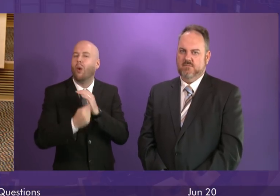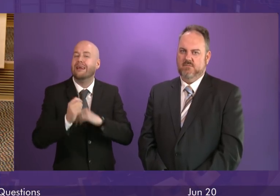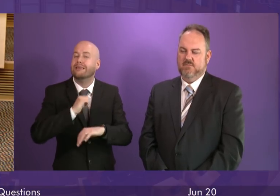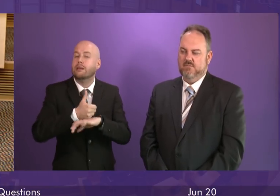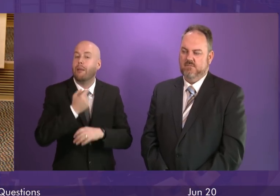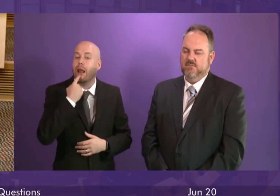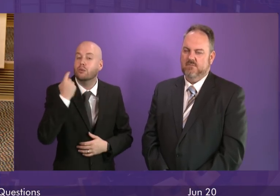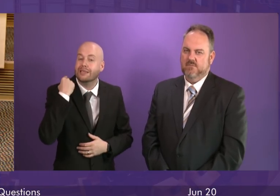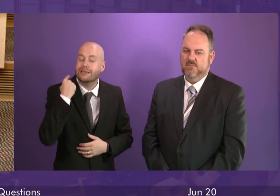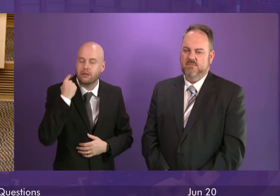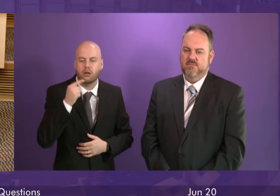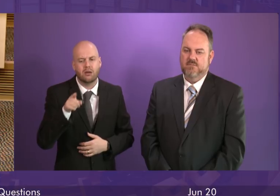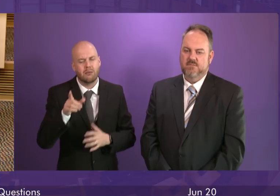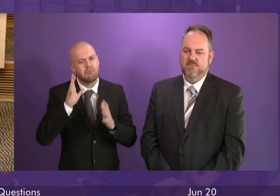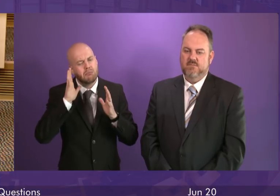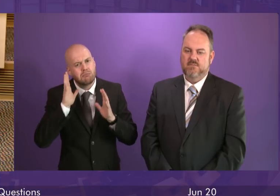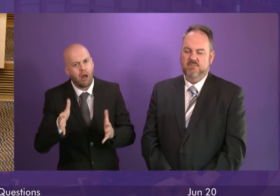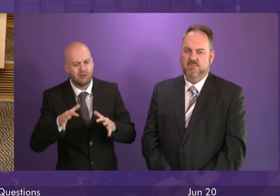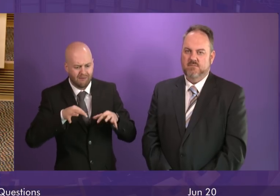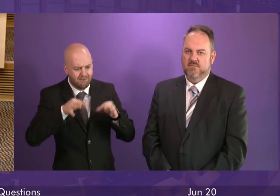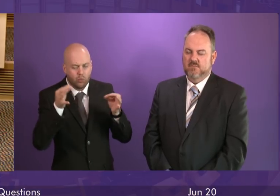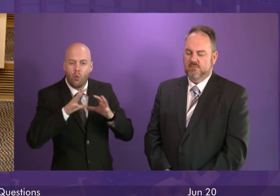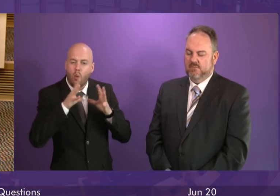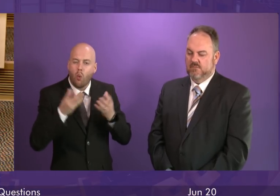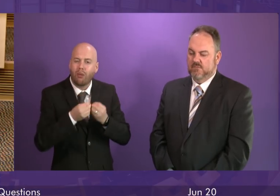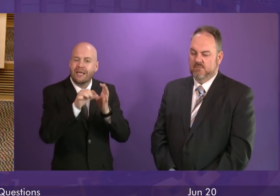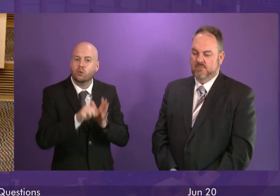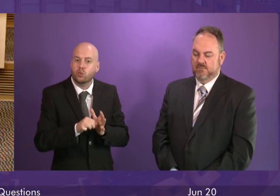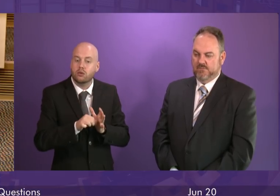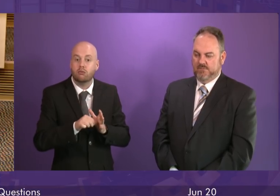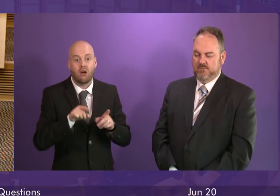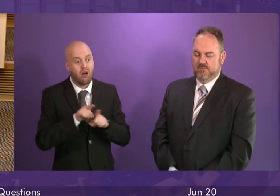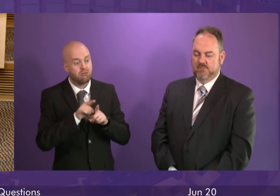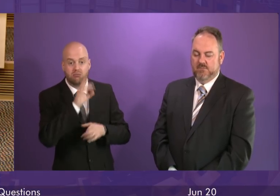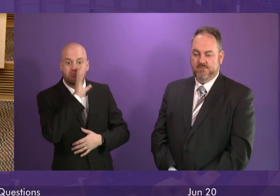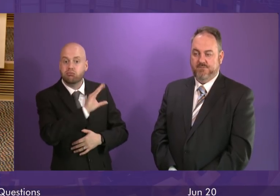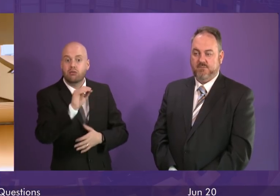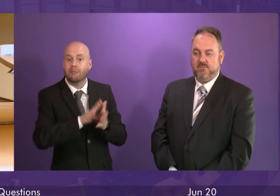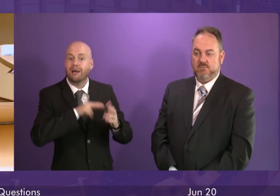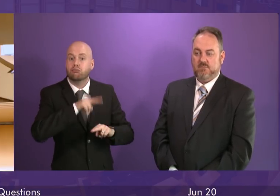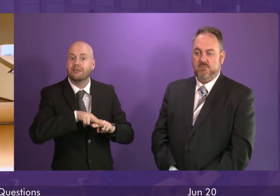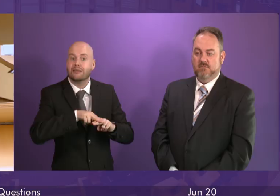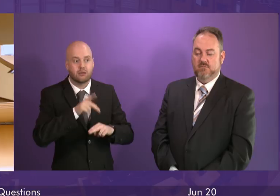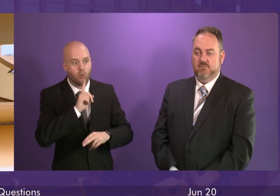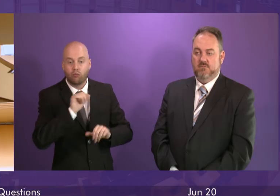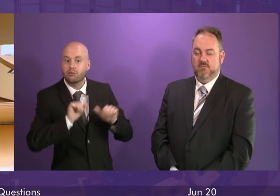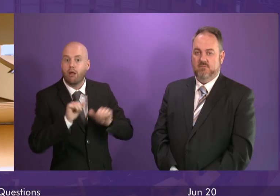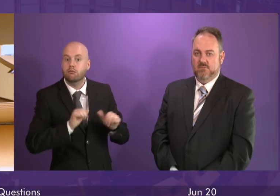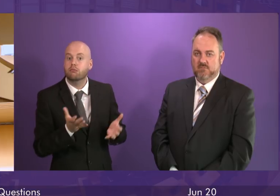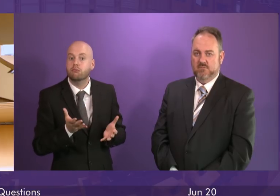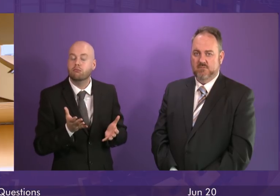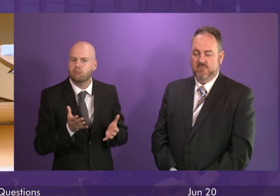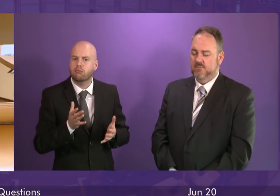want it to do, gets to the heart of any issues and reassures parents. I am not going to rule anything out beyond that. I said at the outset